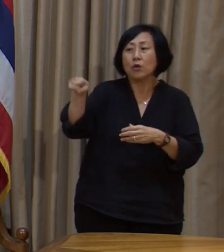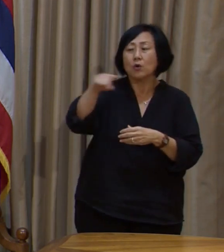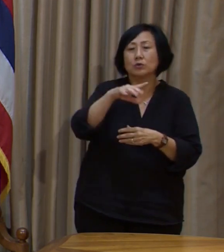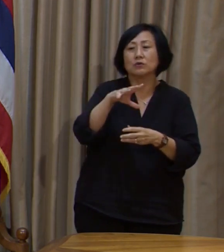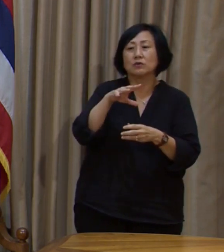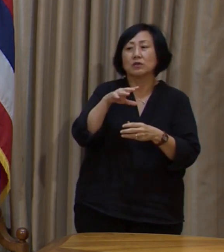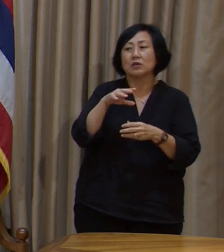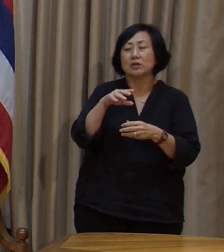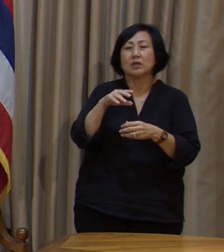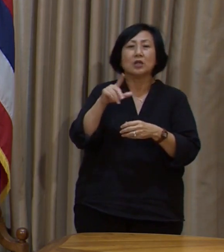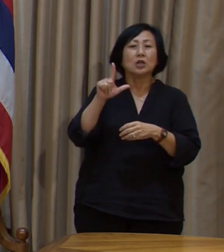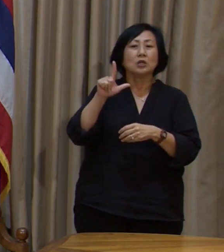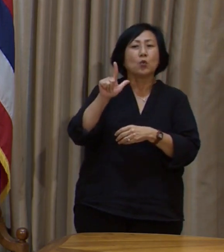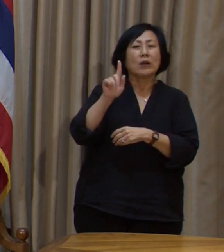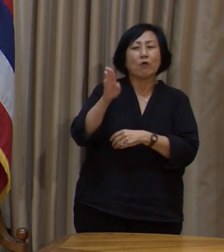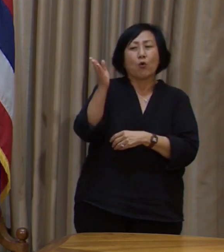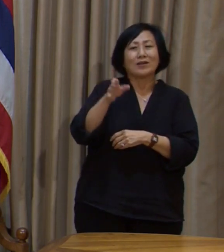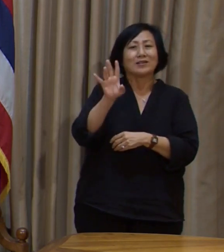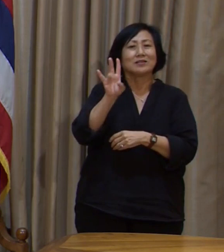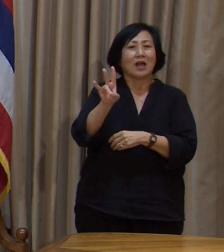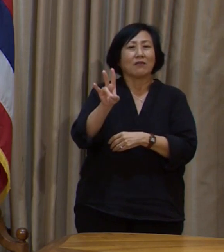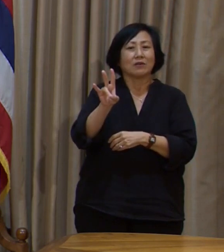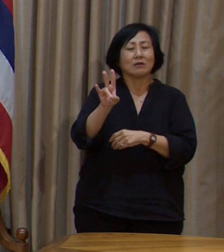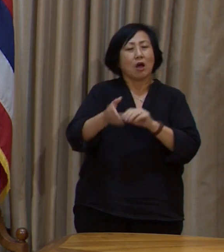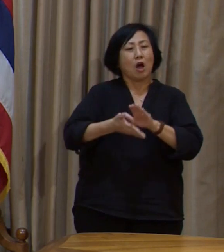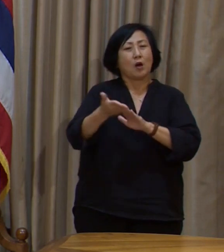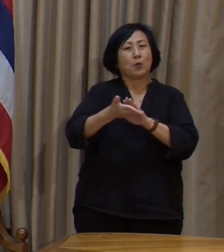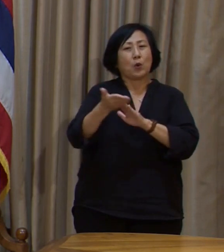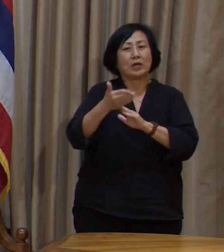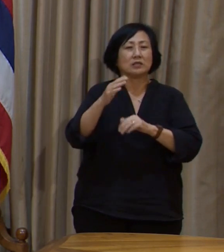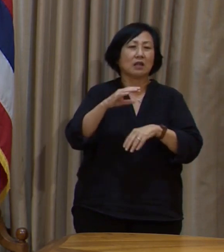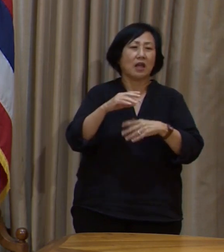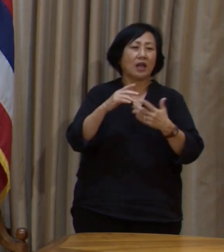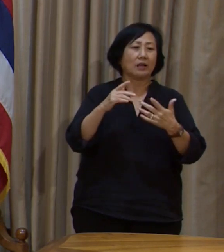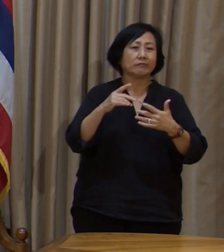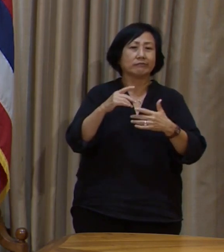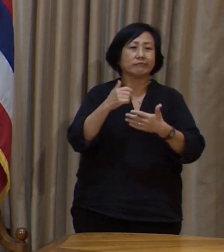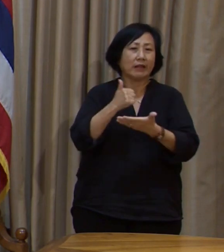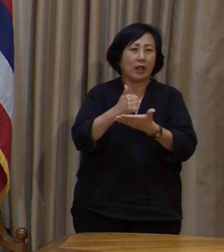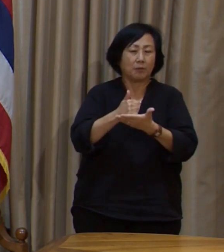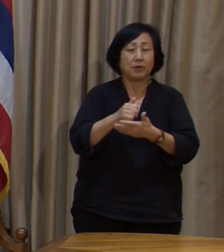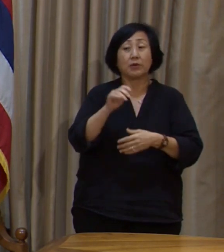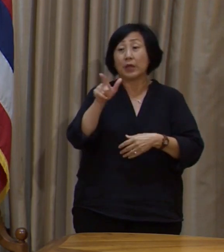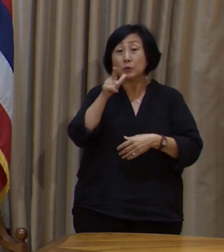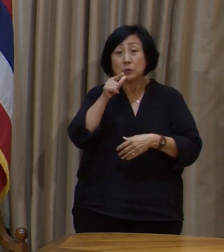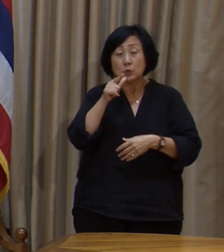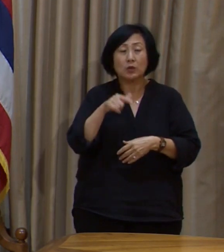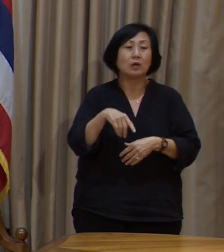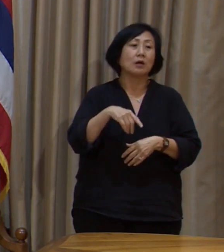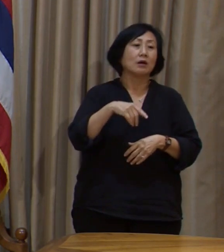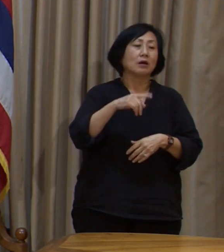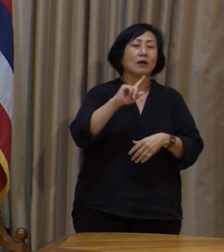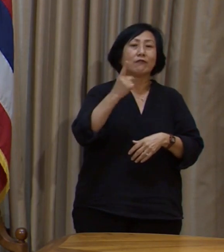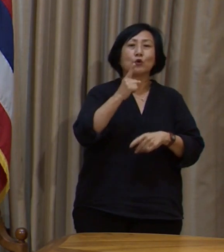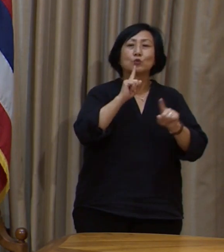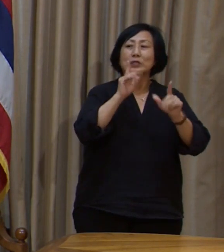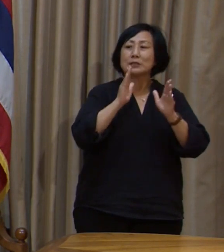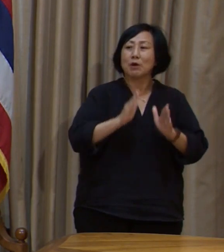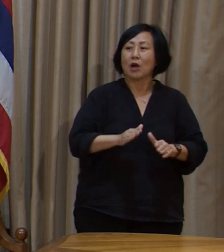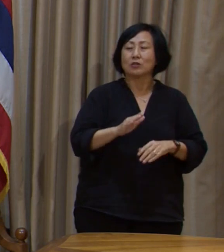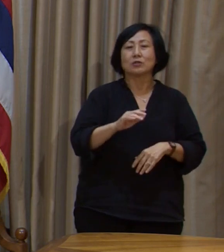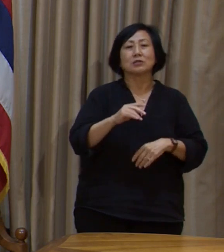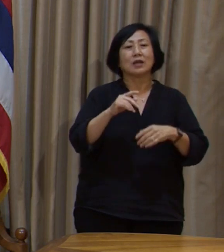are involved with 24-7 operations and functions. That includes first responders